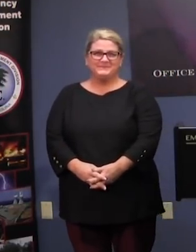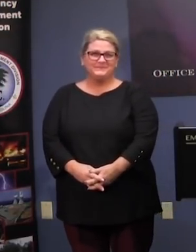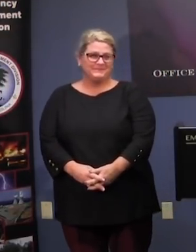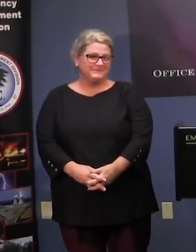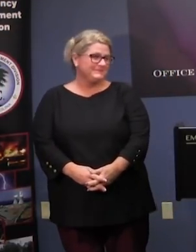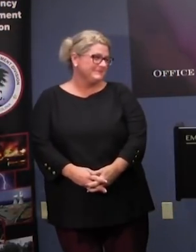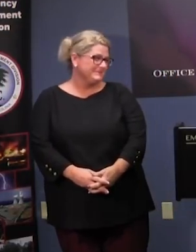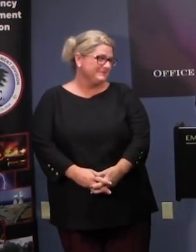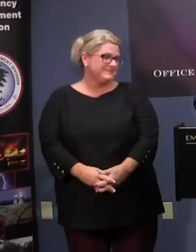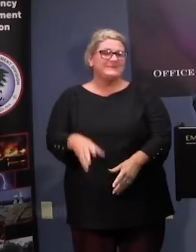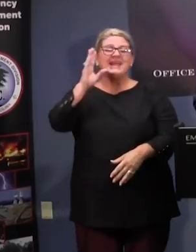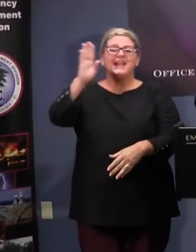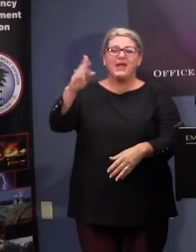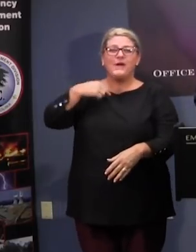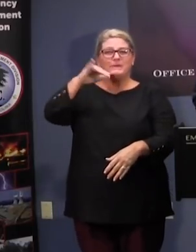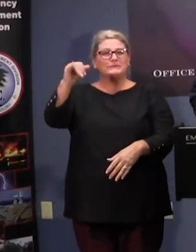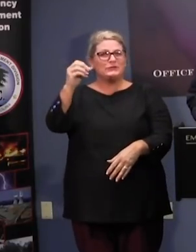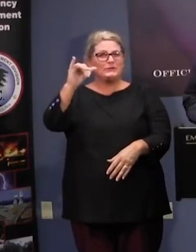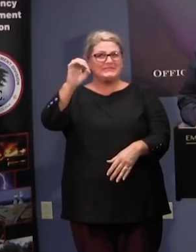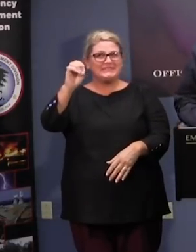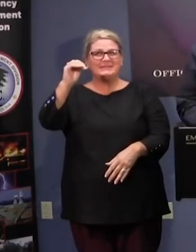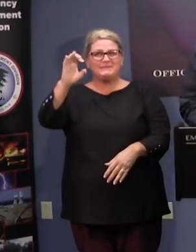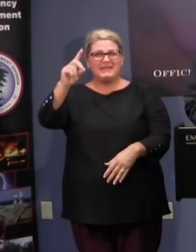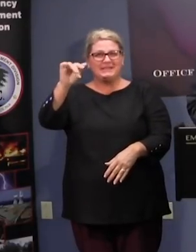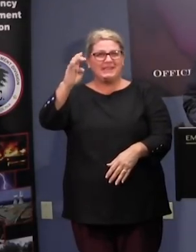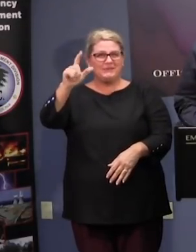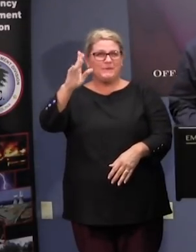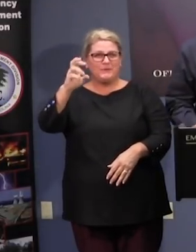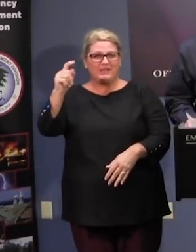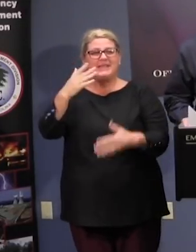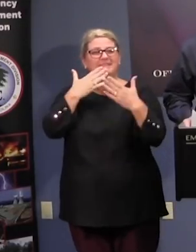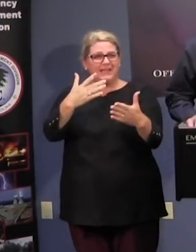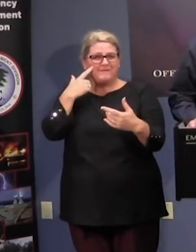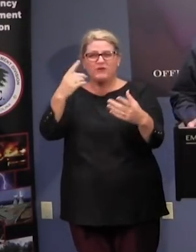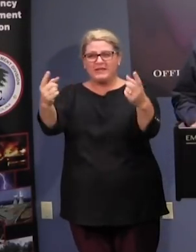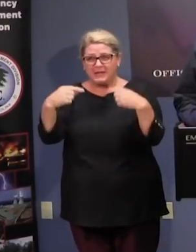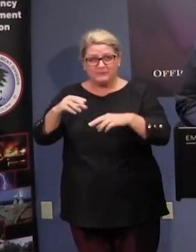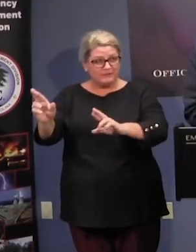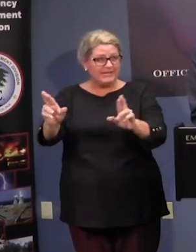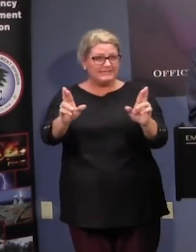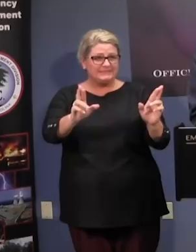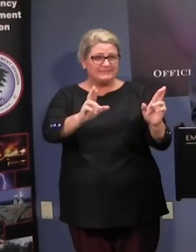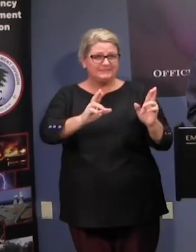and this is josie mcdaniel and y'all thank you for your attendance everybody ready